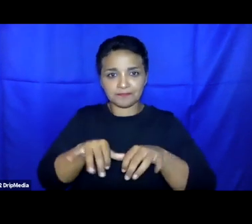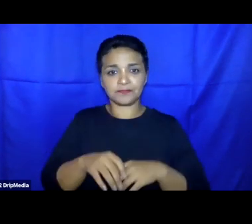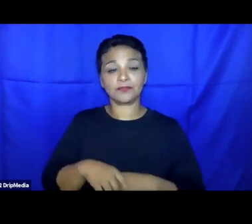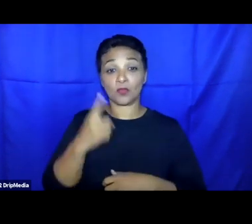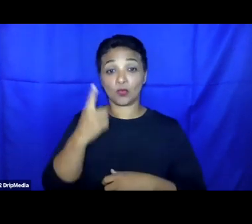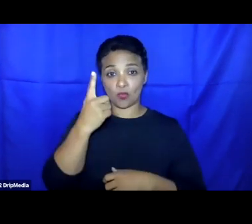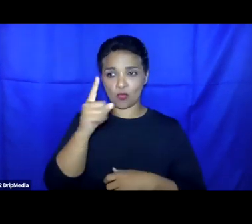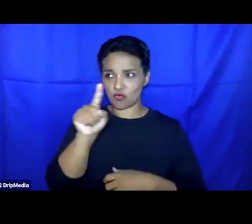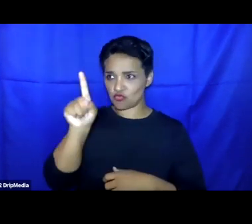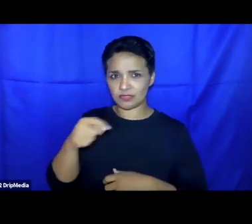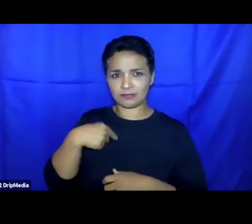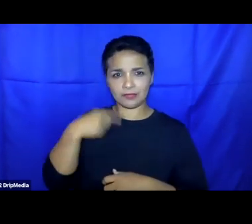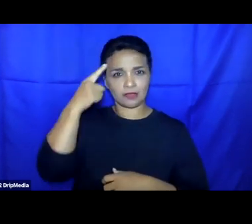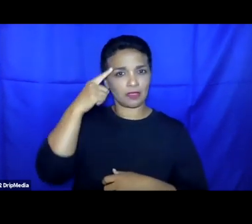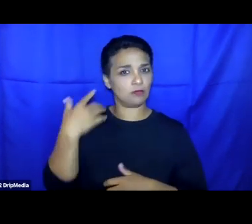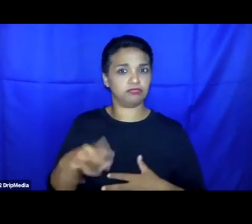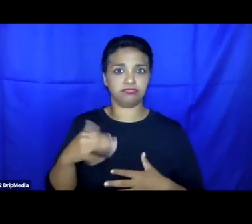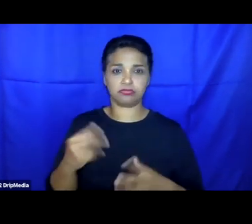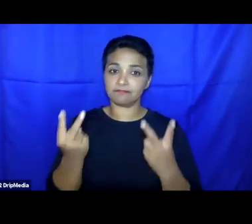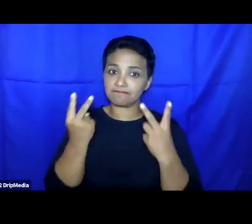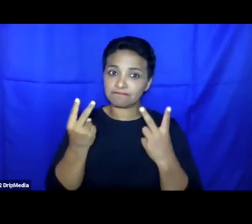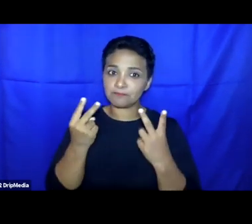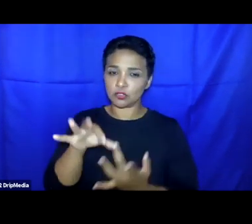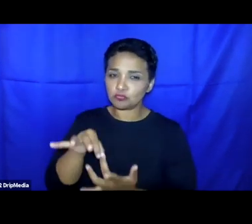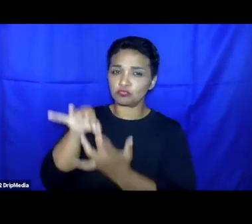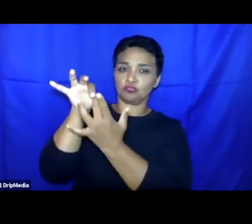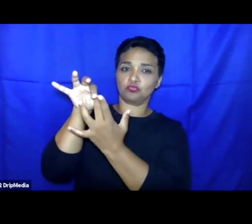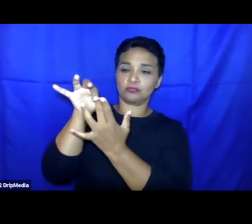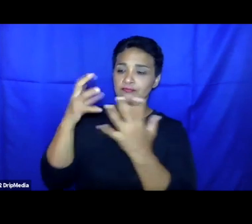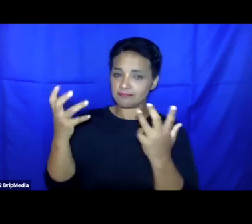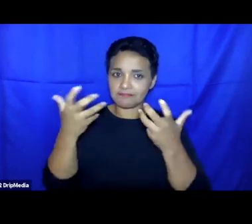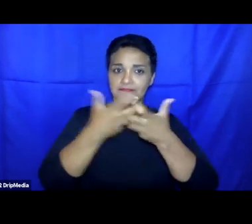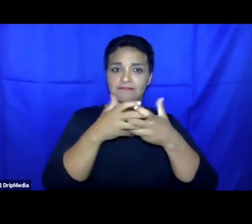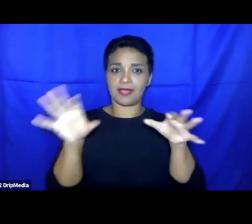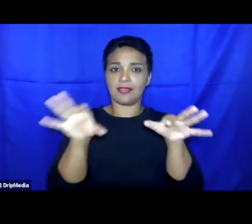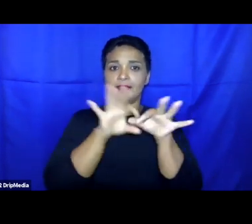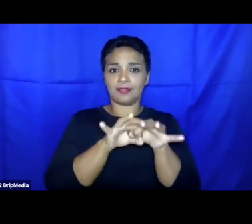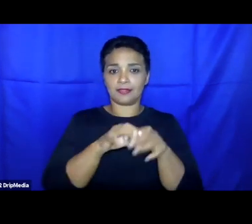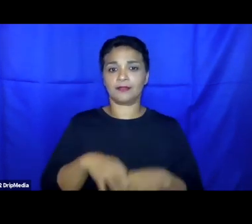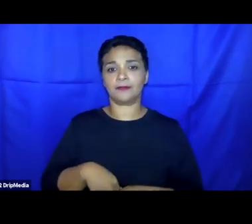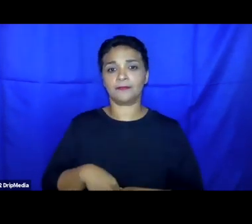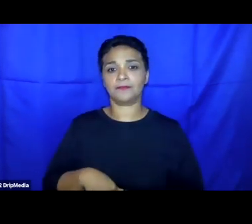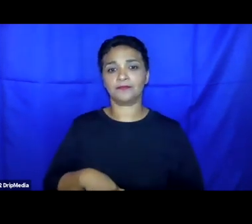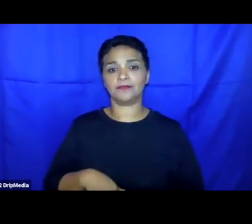I think is particularly relevant from Reshad Yalali from Ekrand. I think it's also